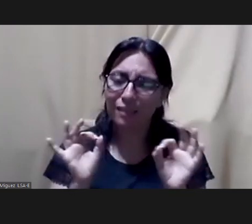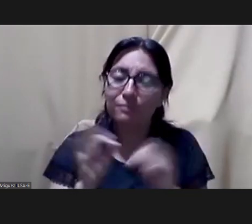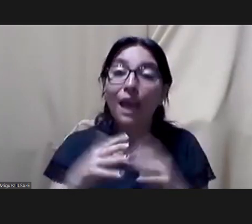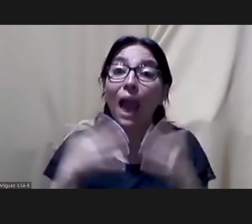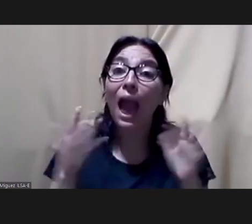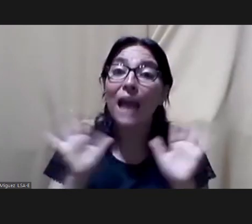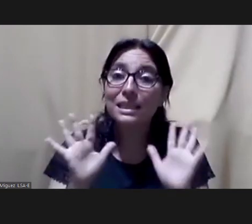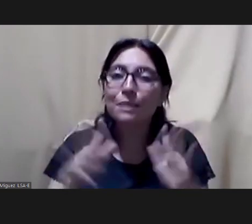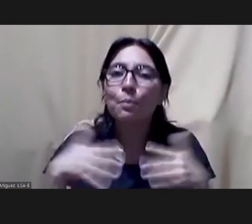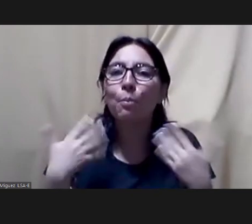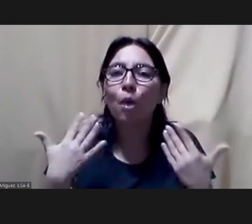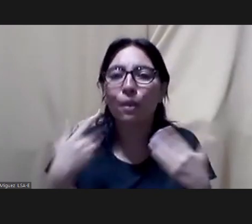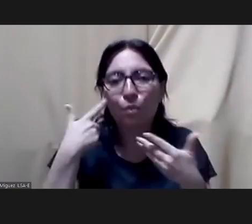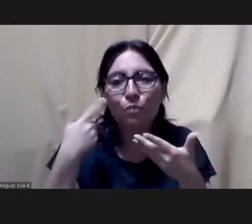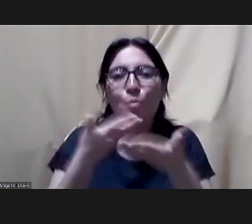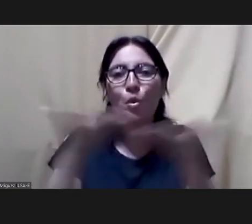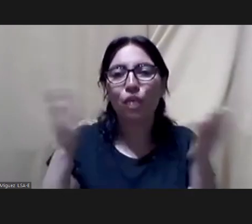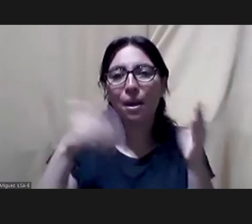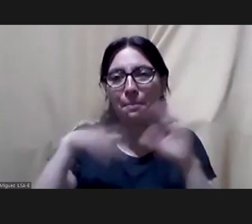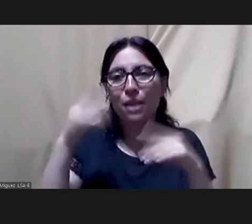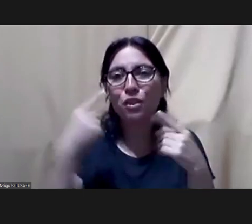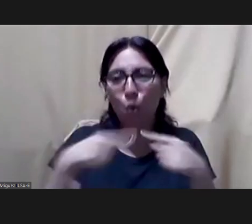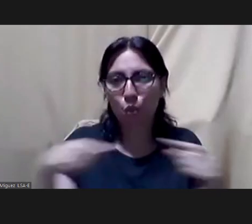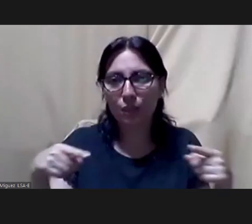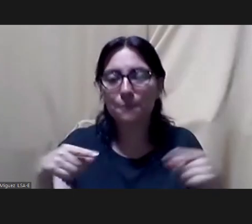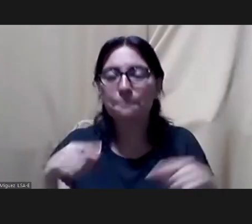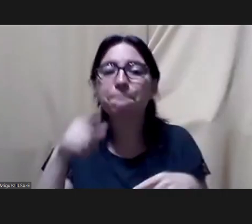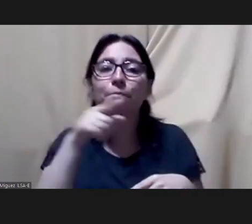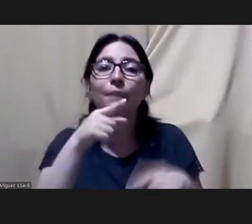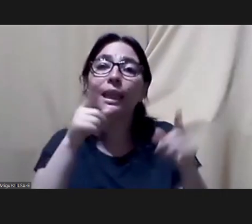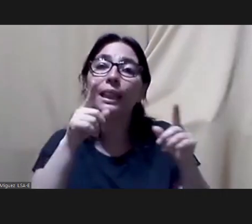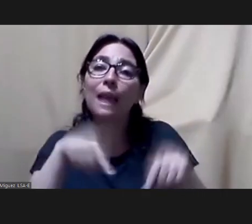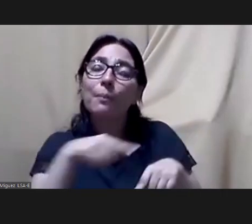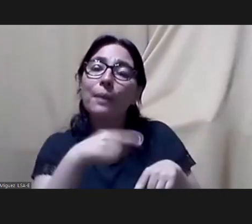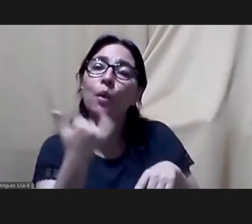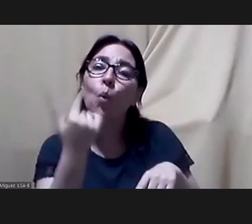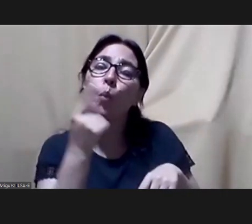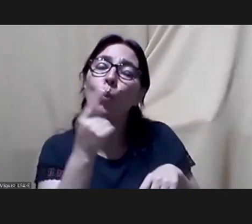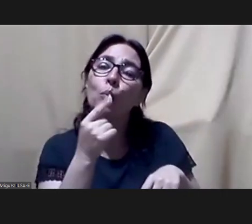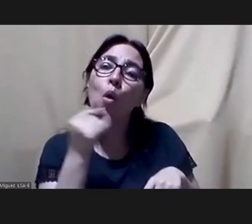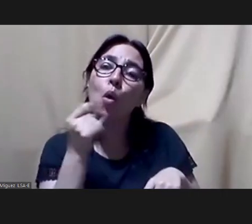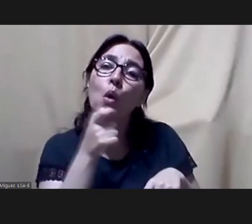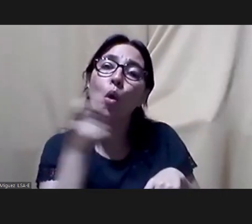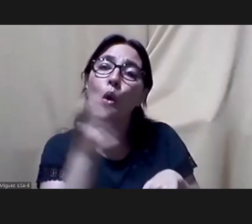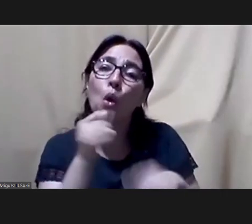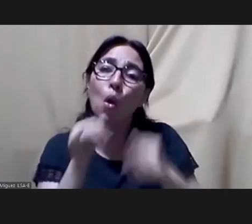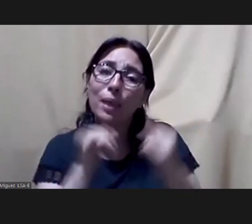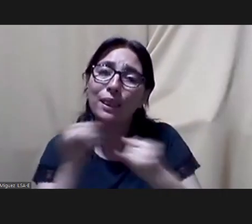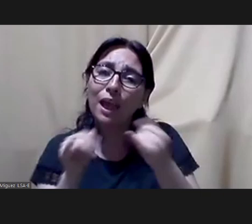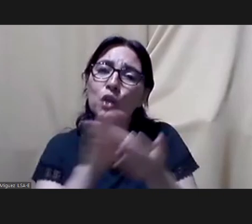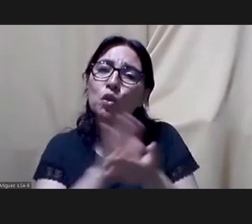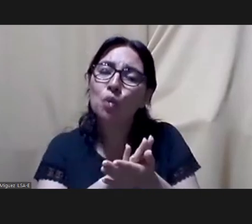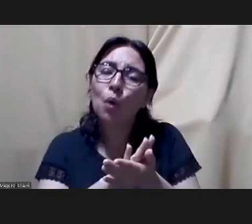is the way in which we're going to make more things visible and also there was a comment about the importance of having a